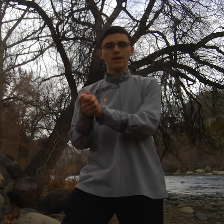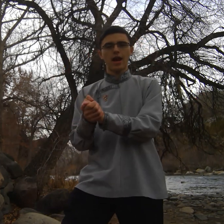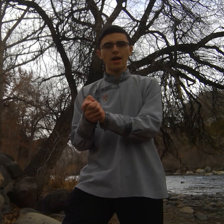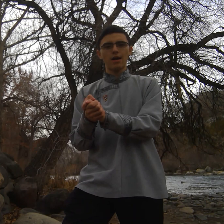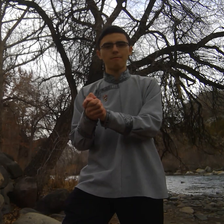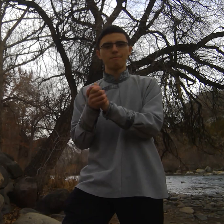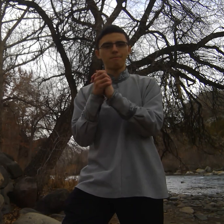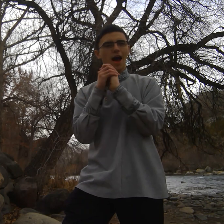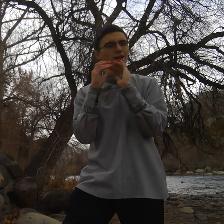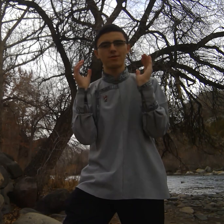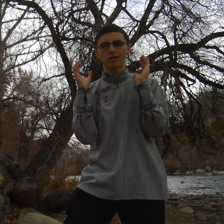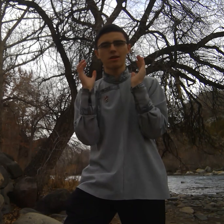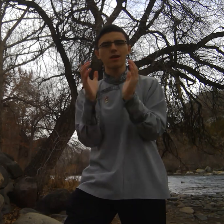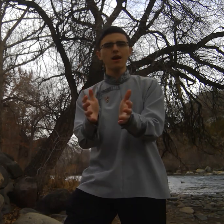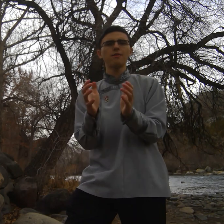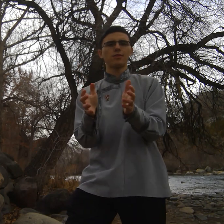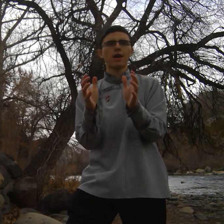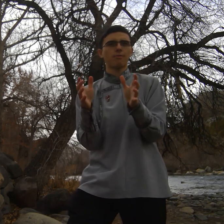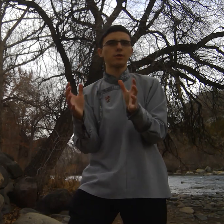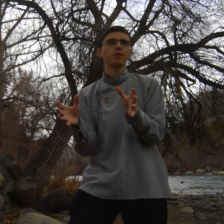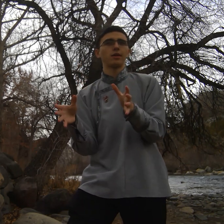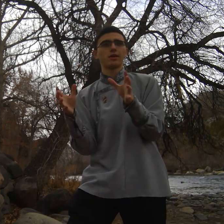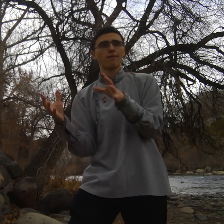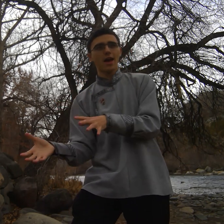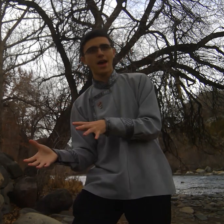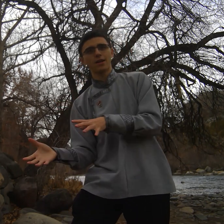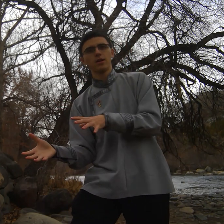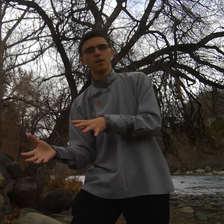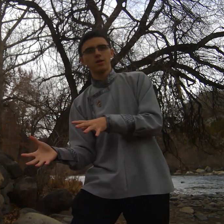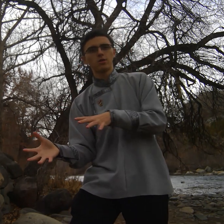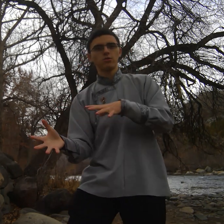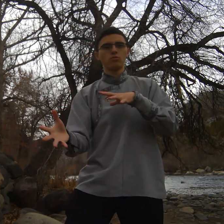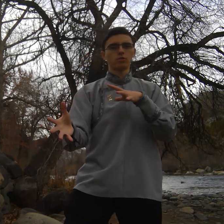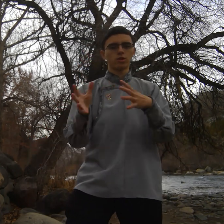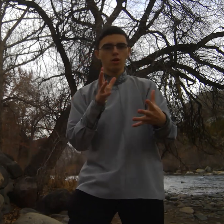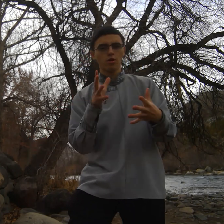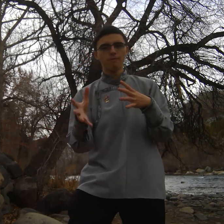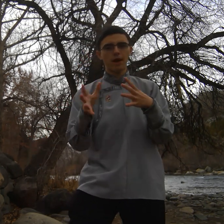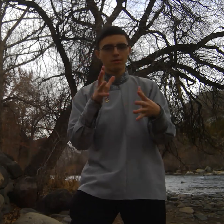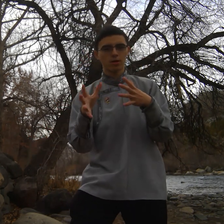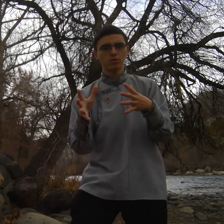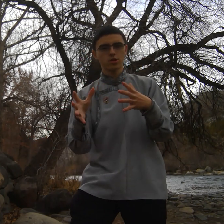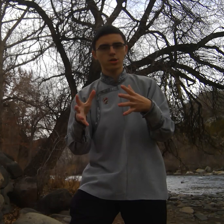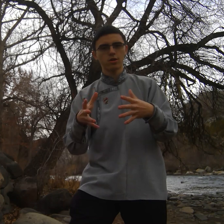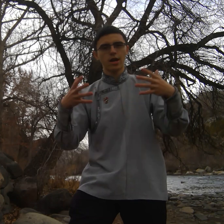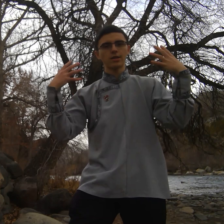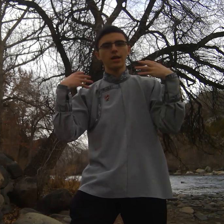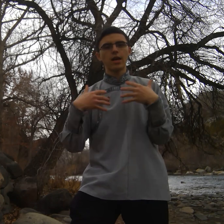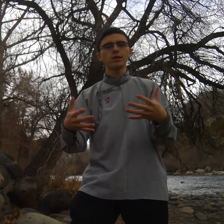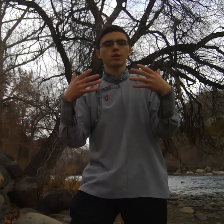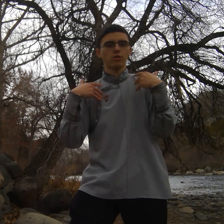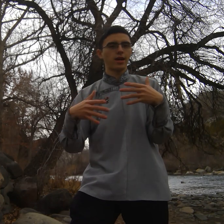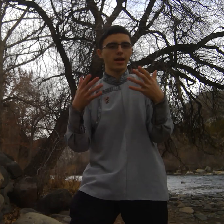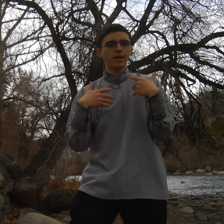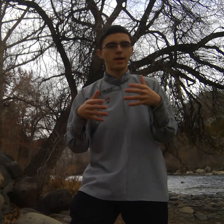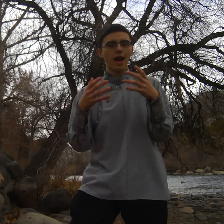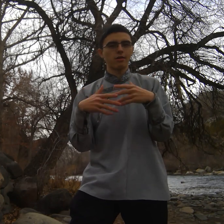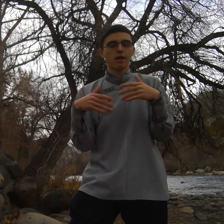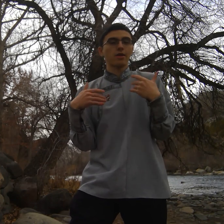I have just loved the opportunities I've had to learn about the culture and integrate in it as as